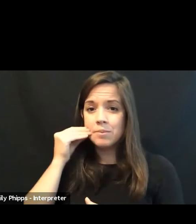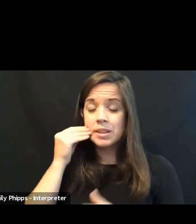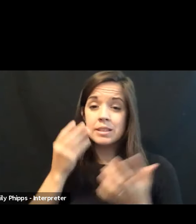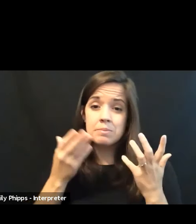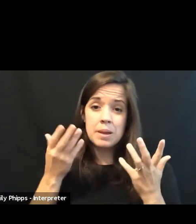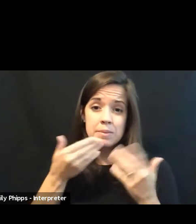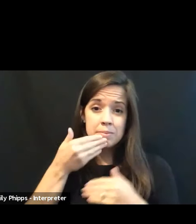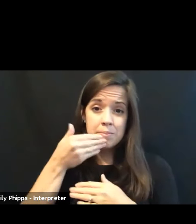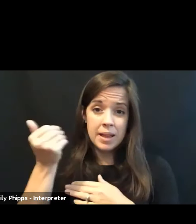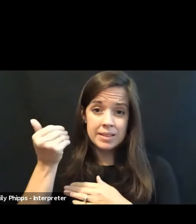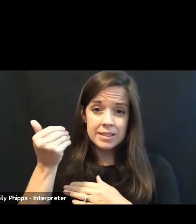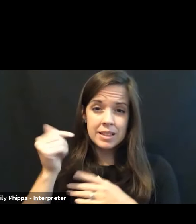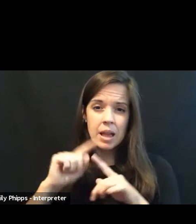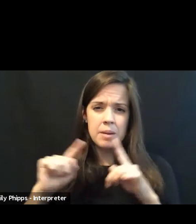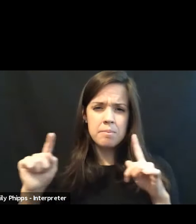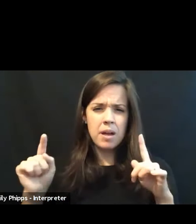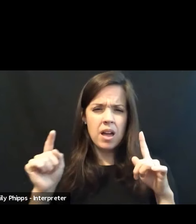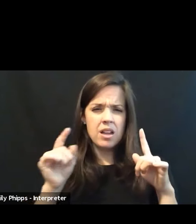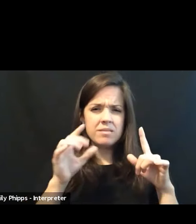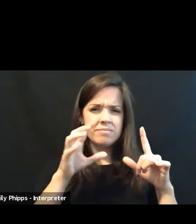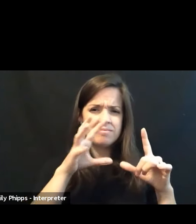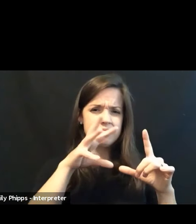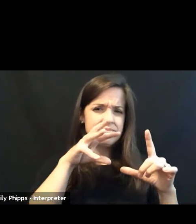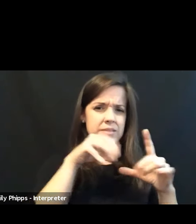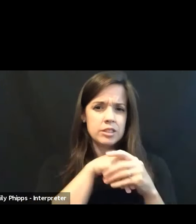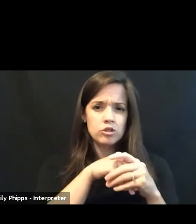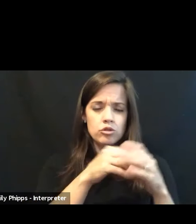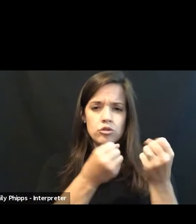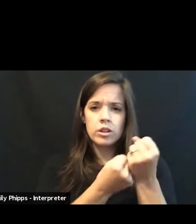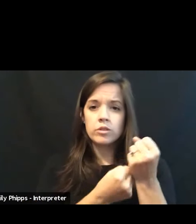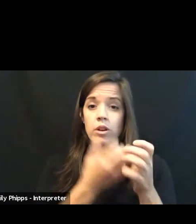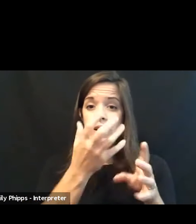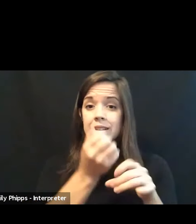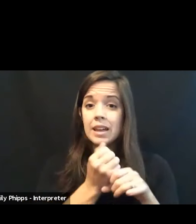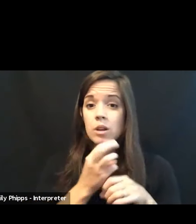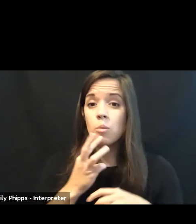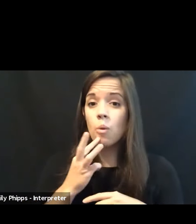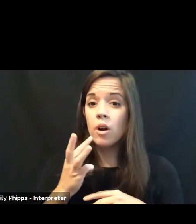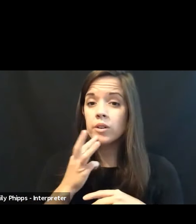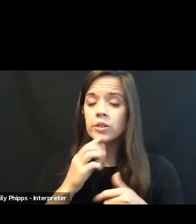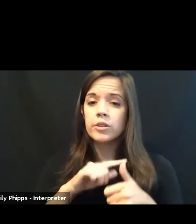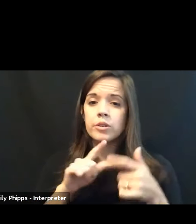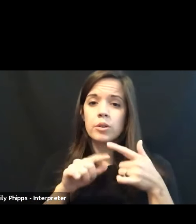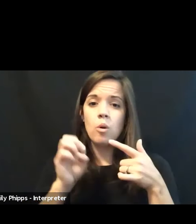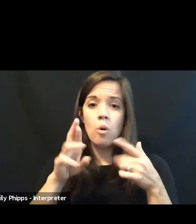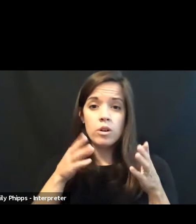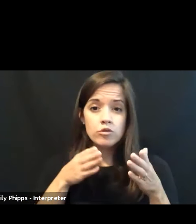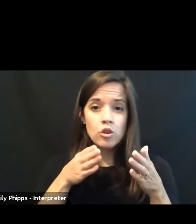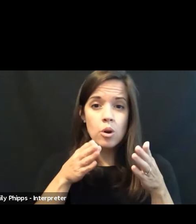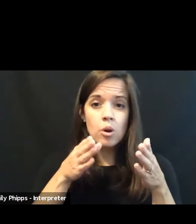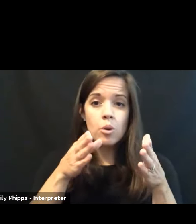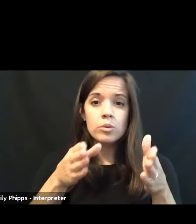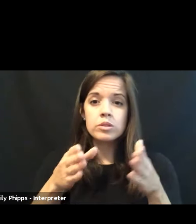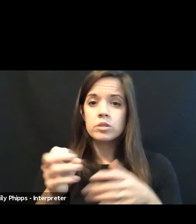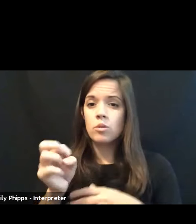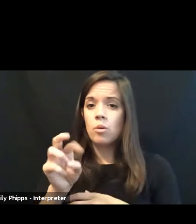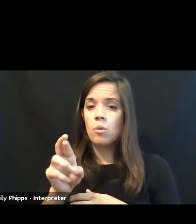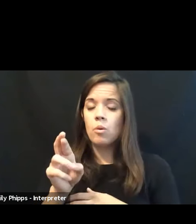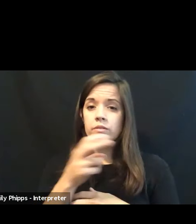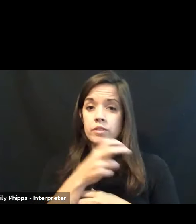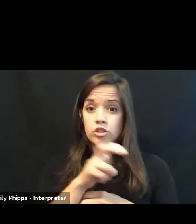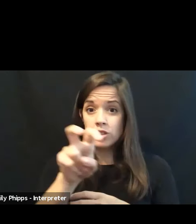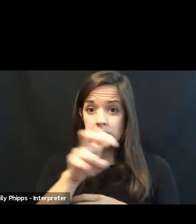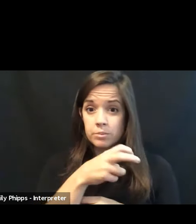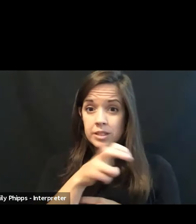but infrastructure for getting water or roads for transportation